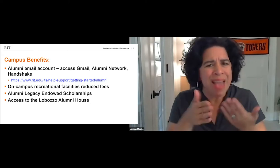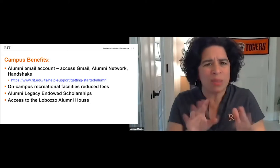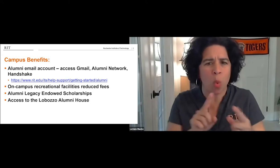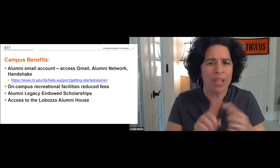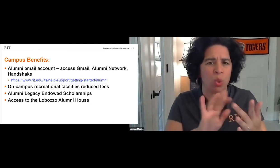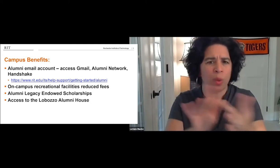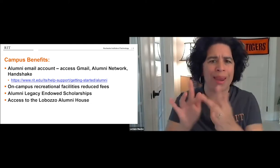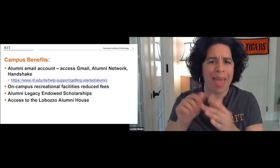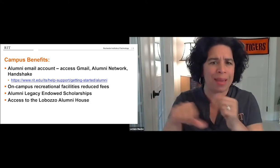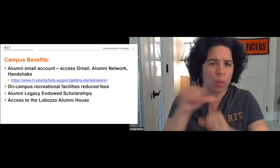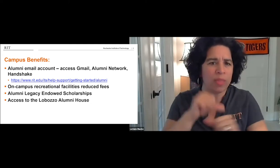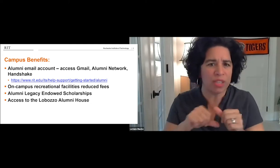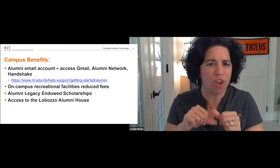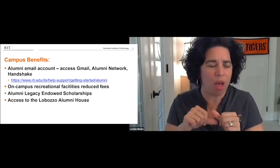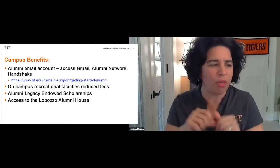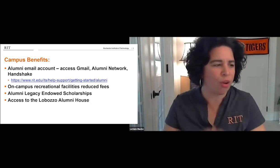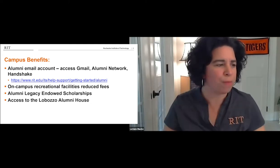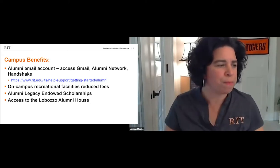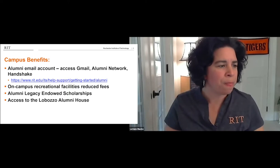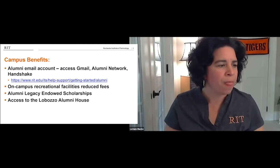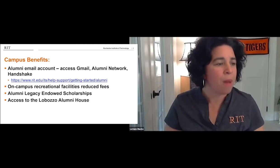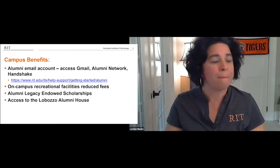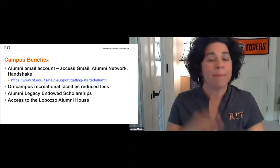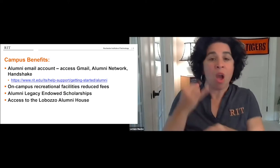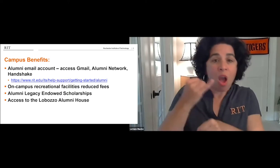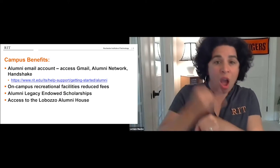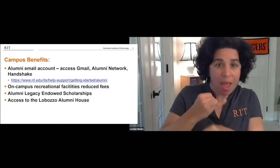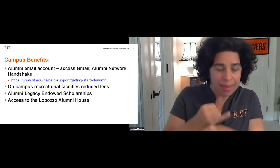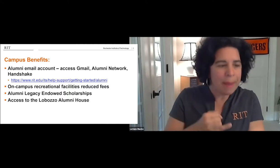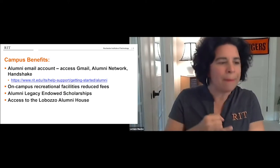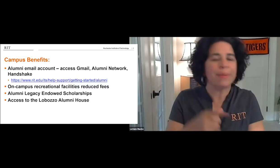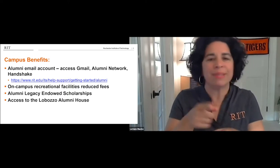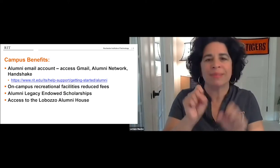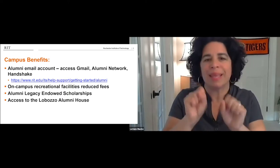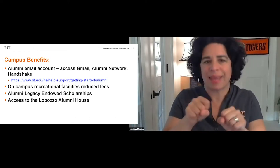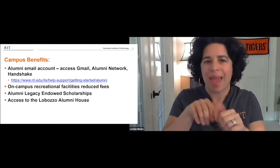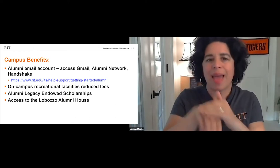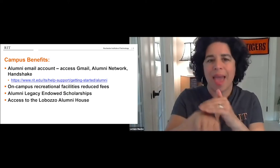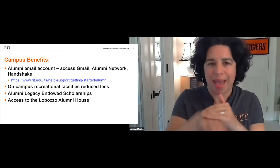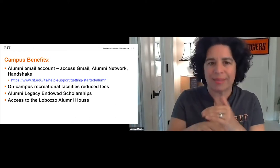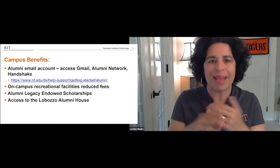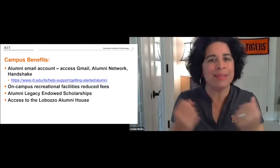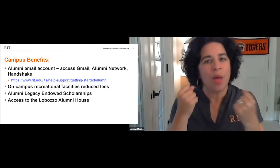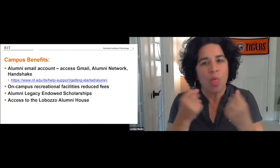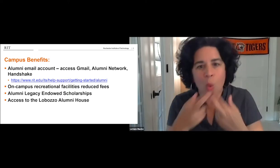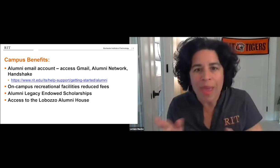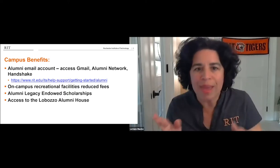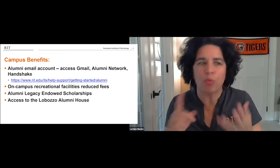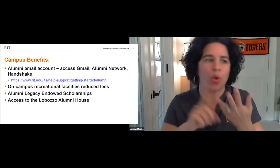whatever information you have input into your profile. But it's another nice way for us to network with one another. On campus,